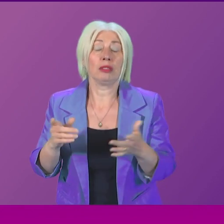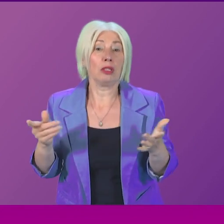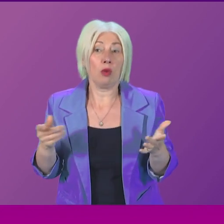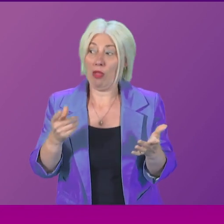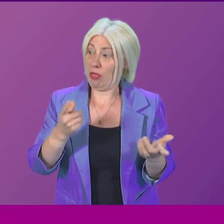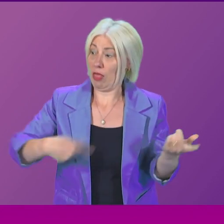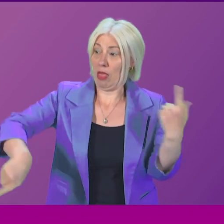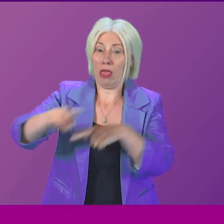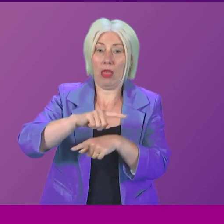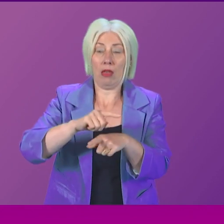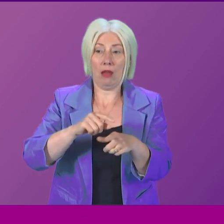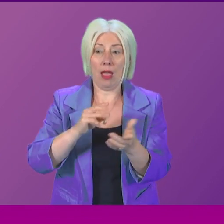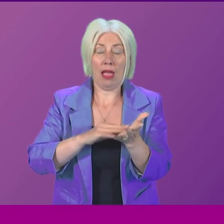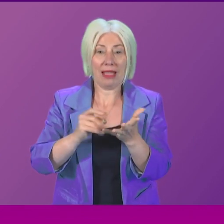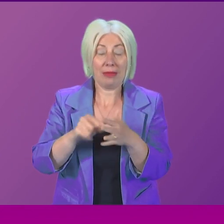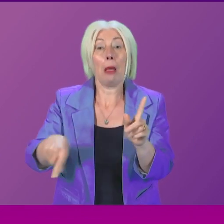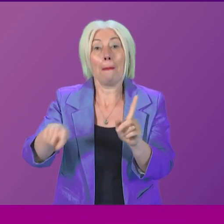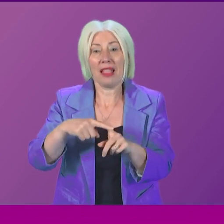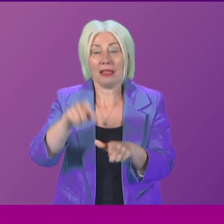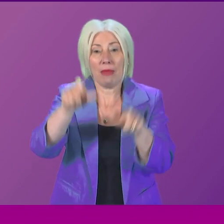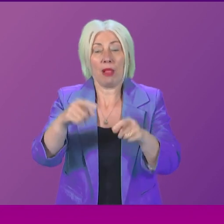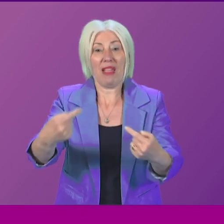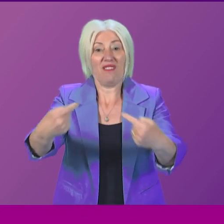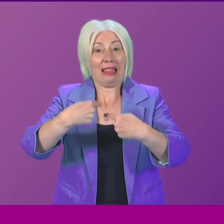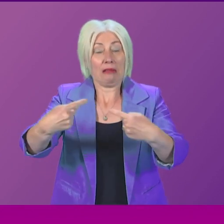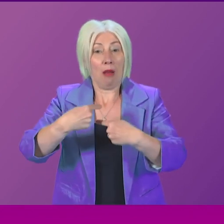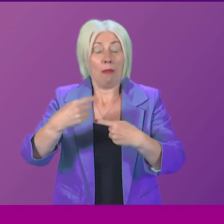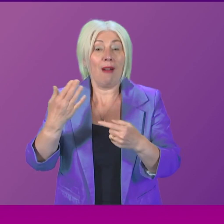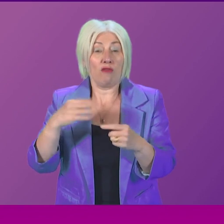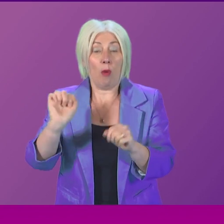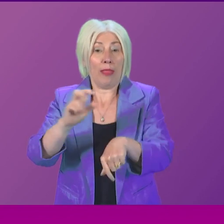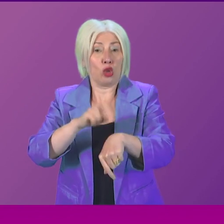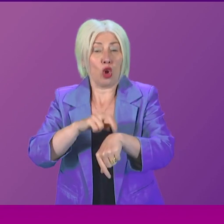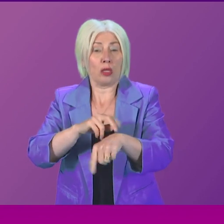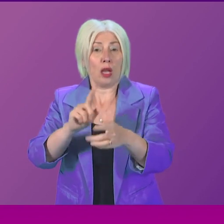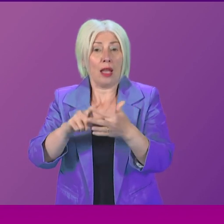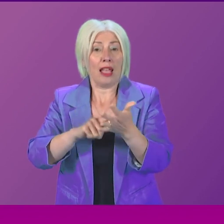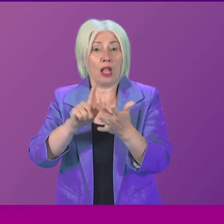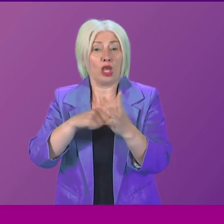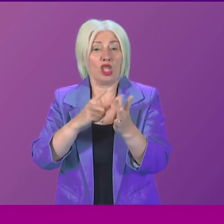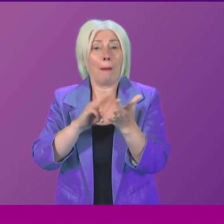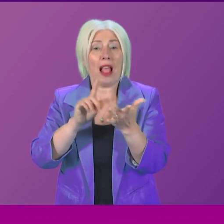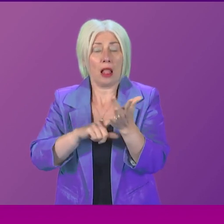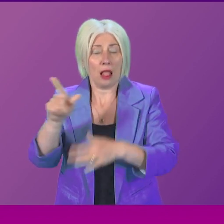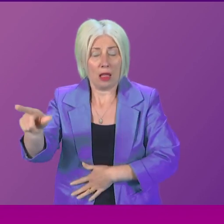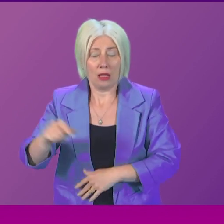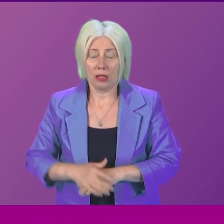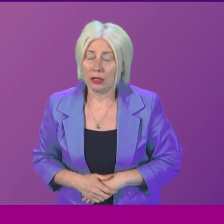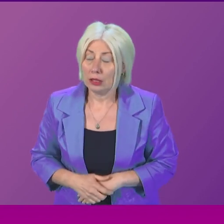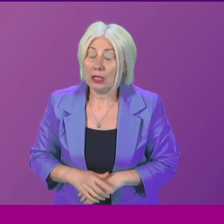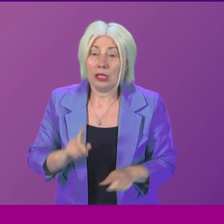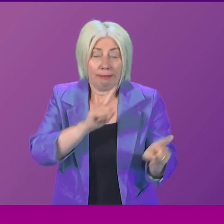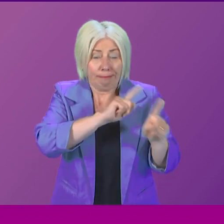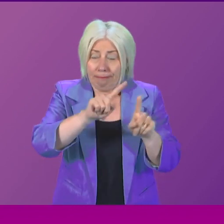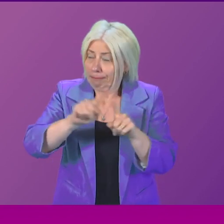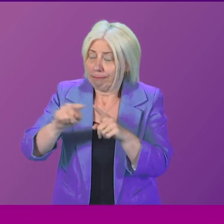MSPs, but with the victims of Professor El Jamel. And it would also be fair to say that a range of actions have been